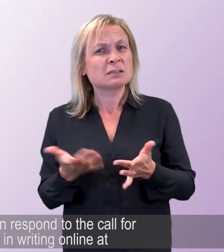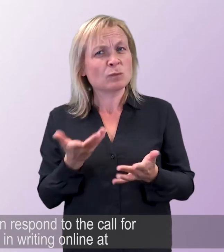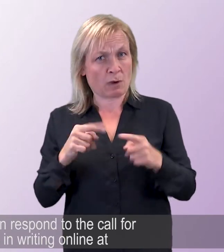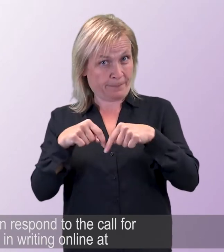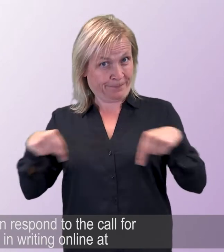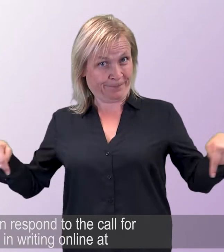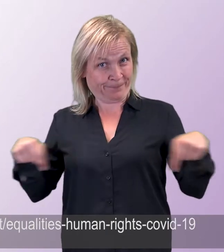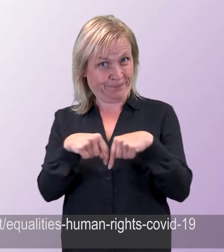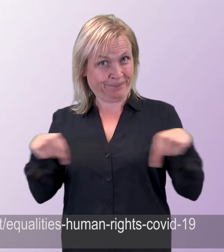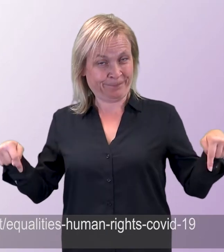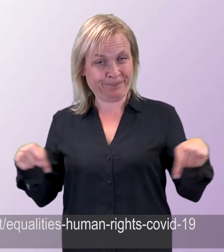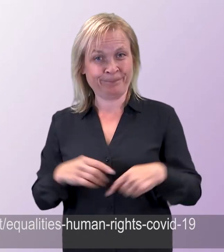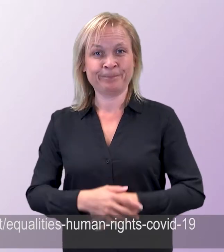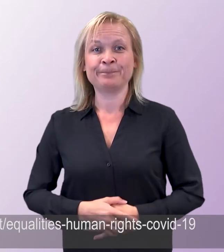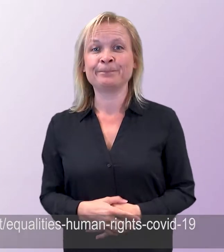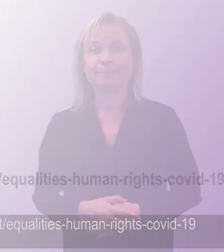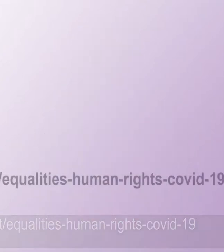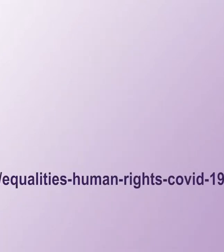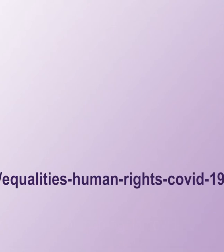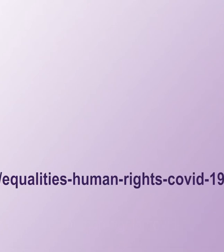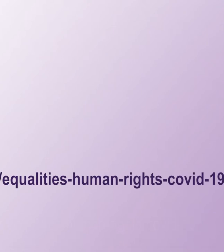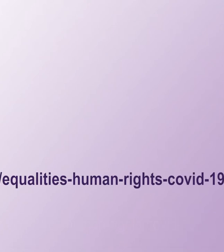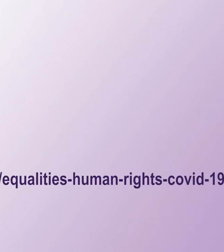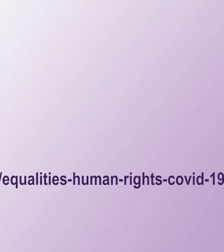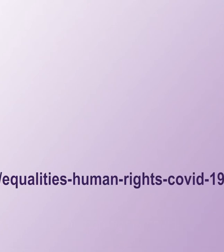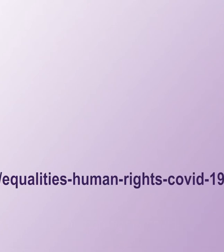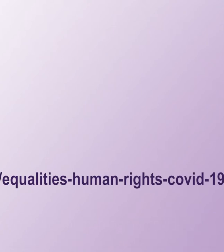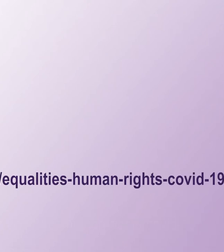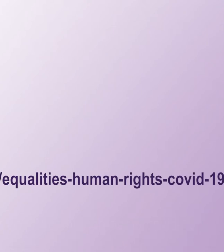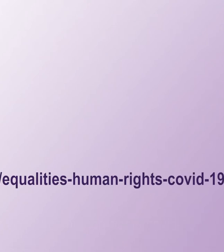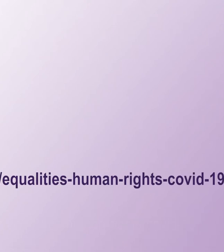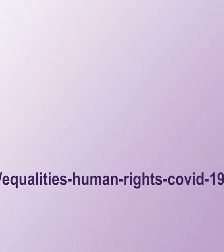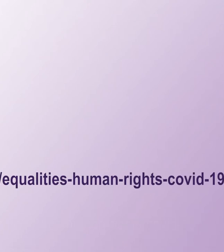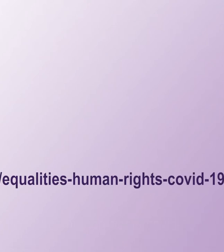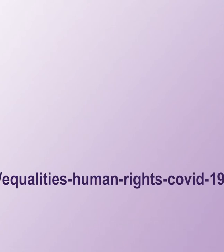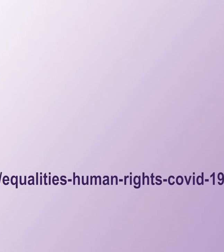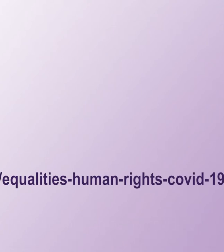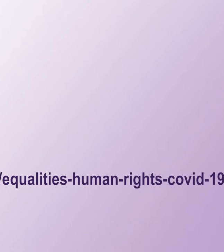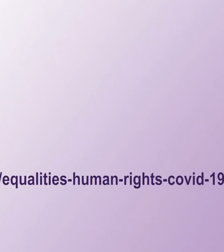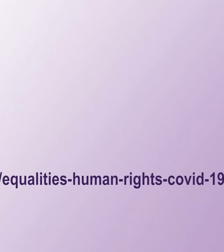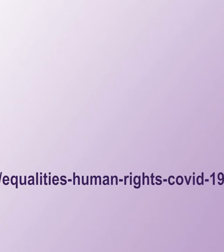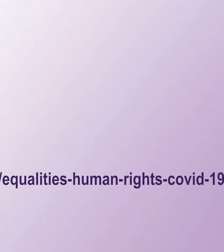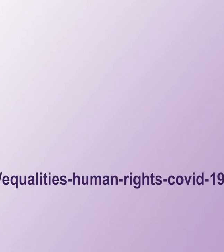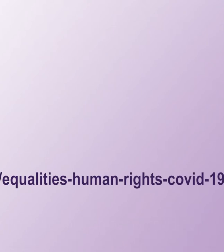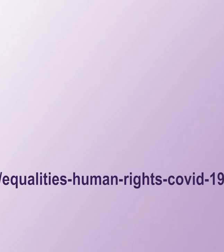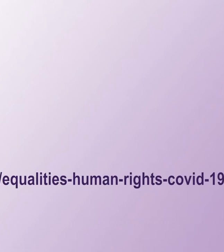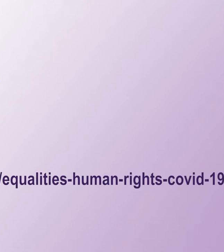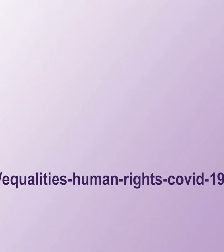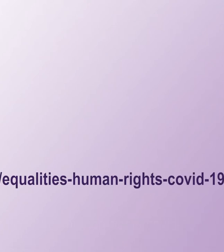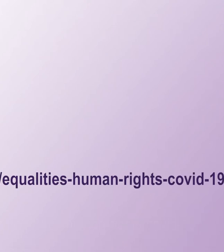online at www.parliament.scot forward slash equalities dash human dash rights dash